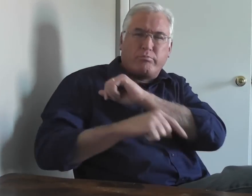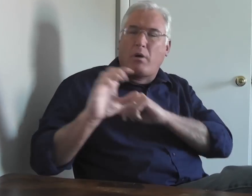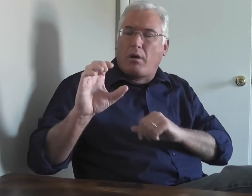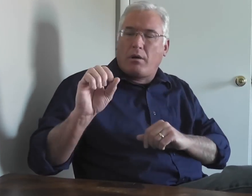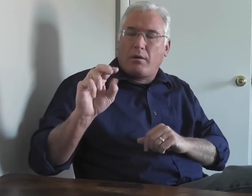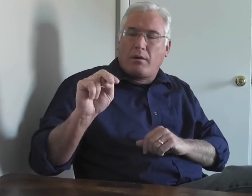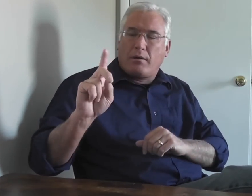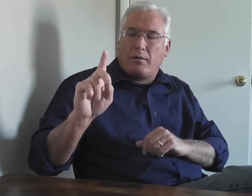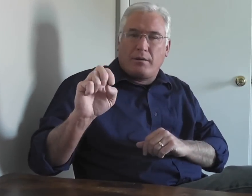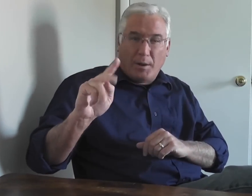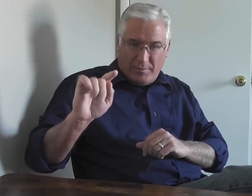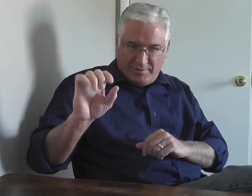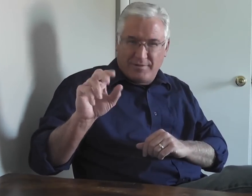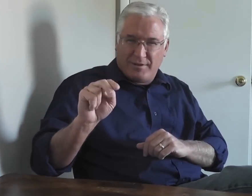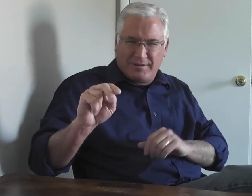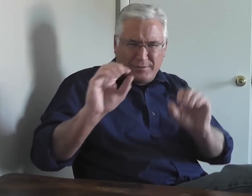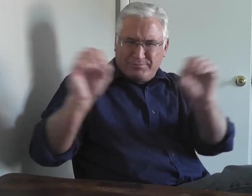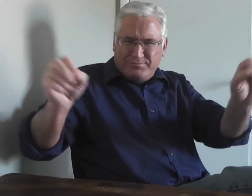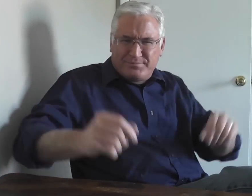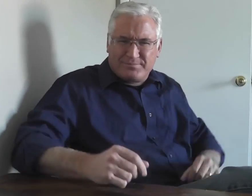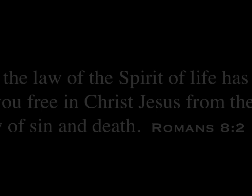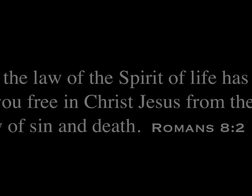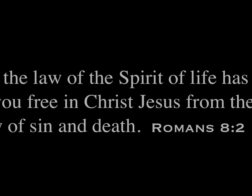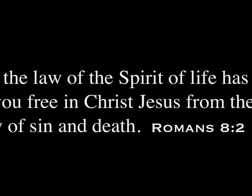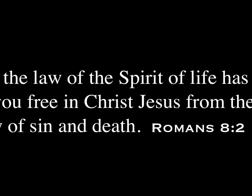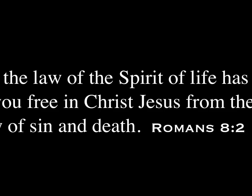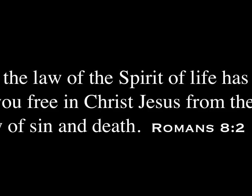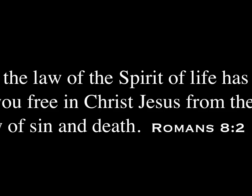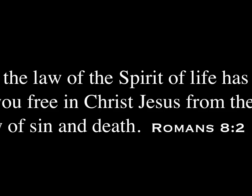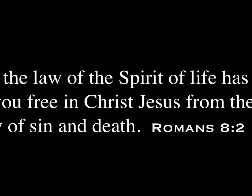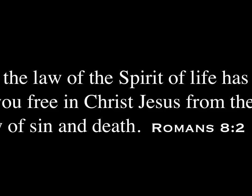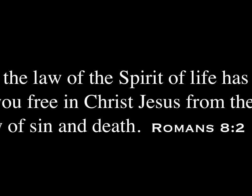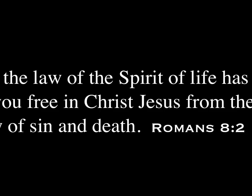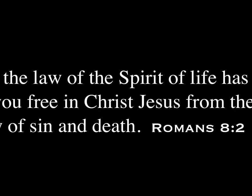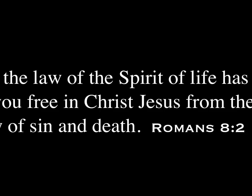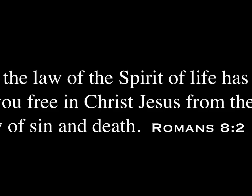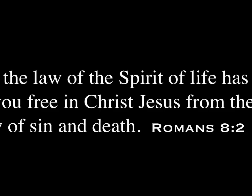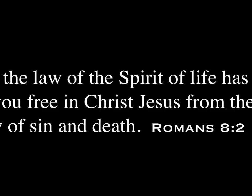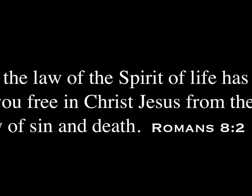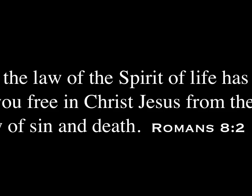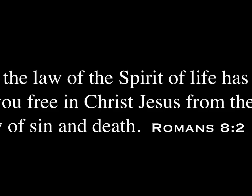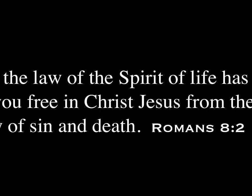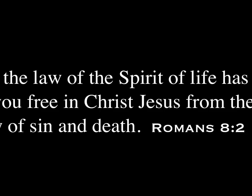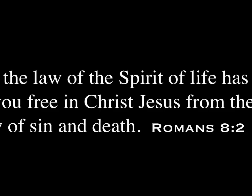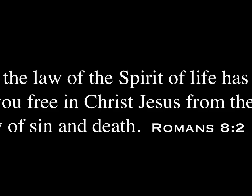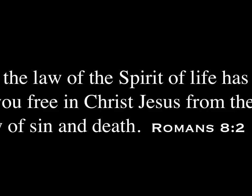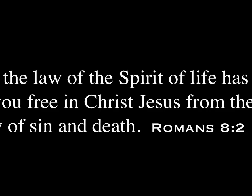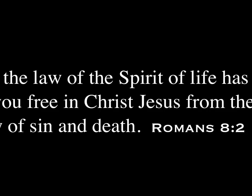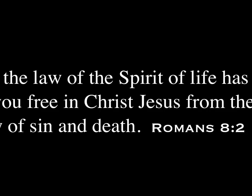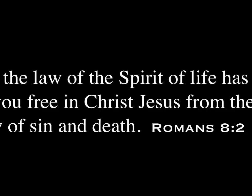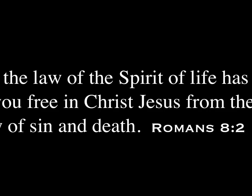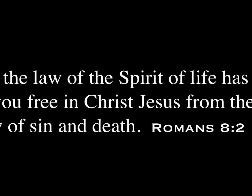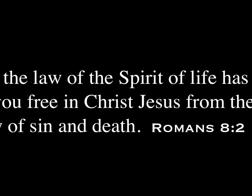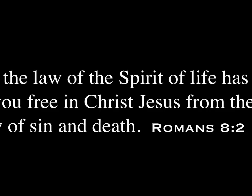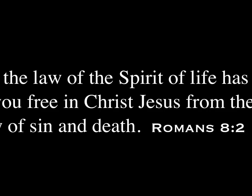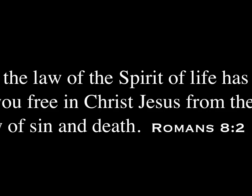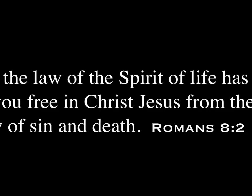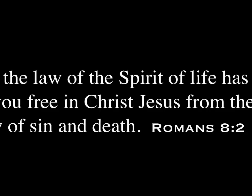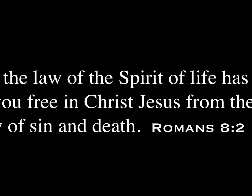condemnation against us. None. For the law of the Spirit of life has set you free in Christ Jesus from the